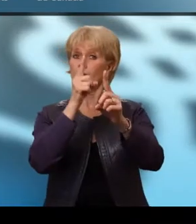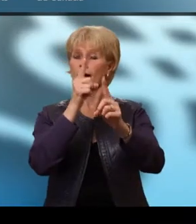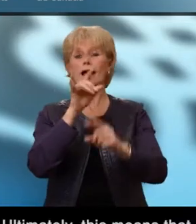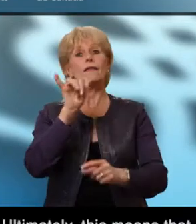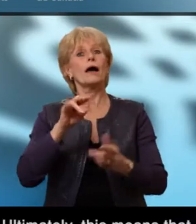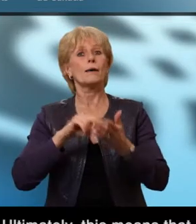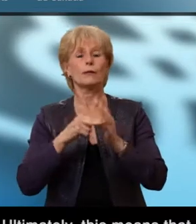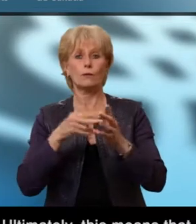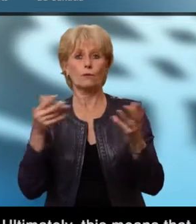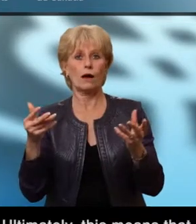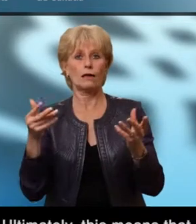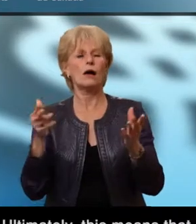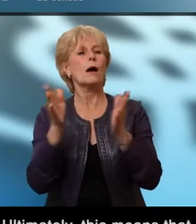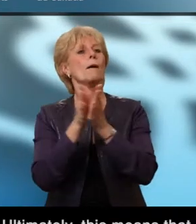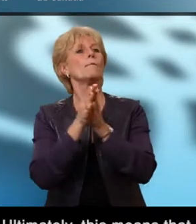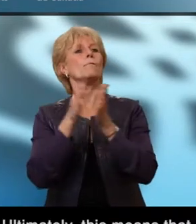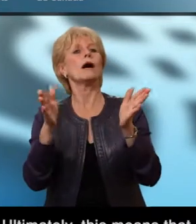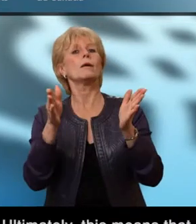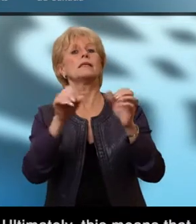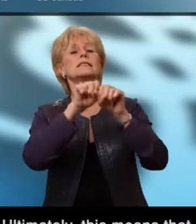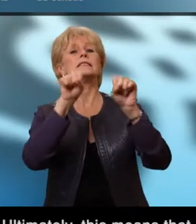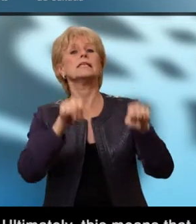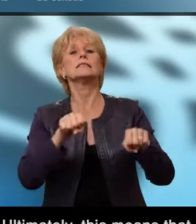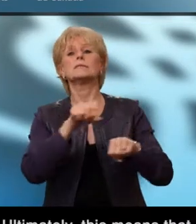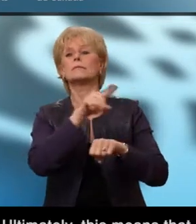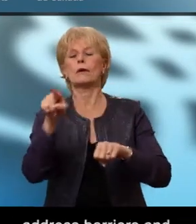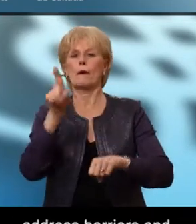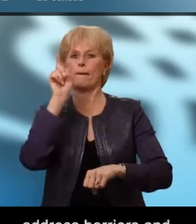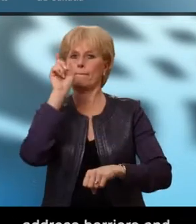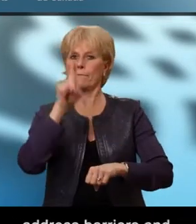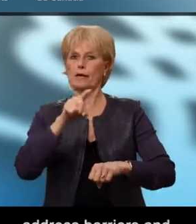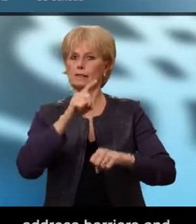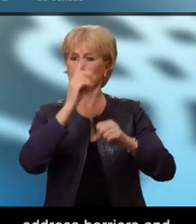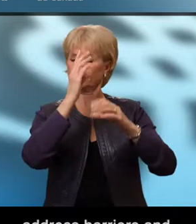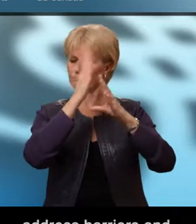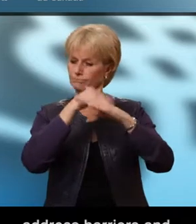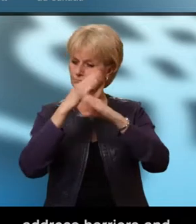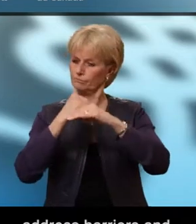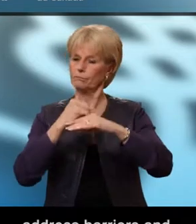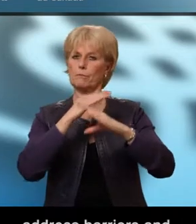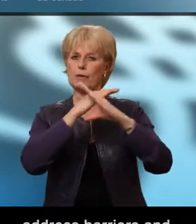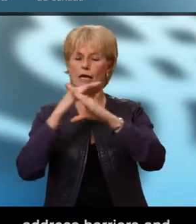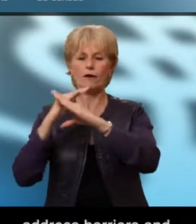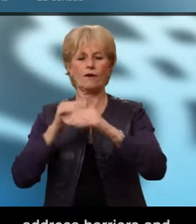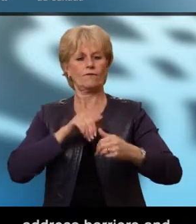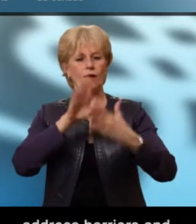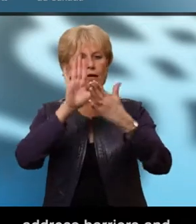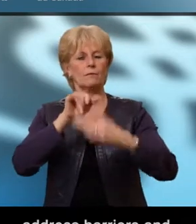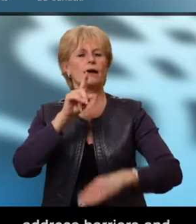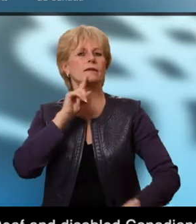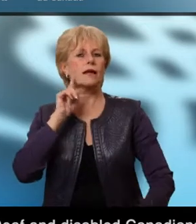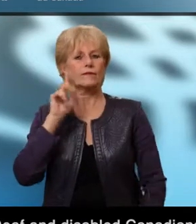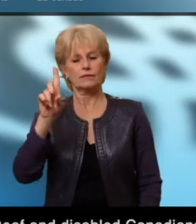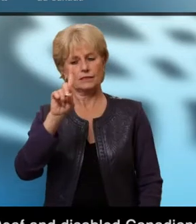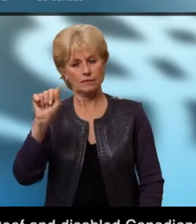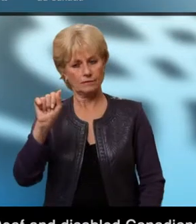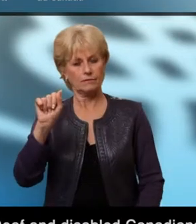Ultimately, this means that public institutions must address barriers and discrimination faced by Deaf and disabled